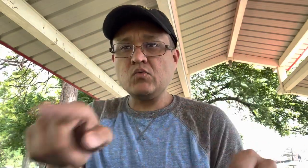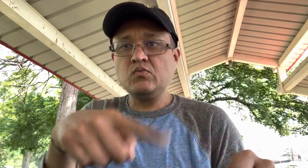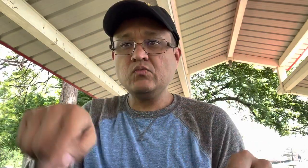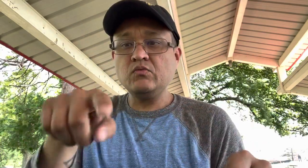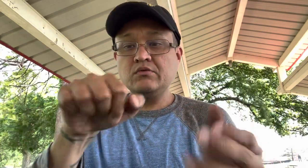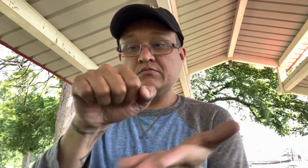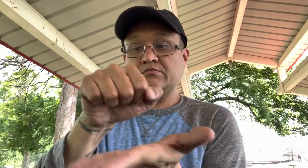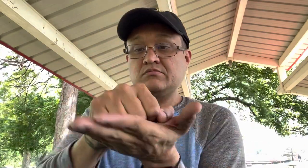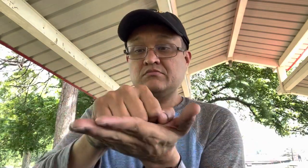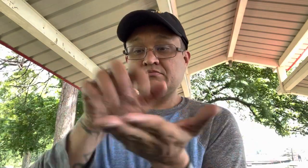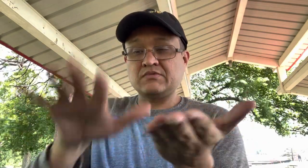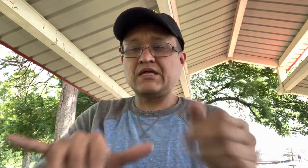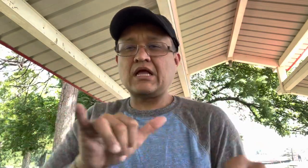the enemy wants to abort you